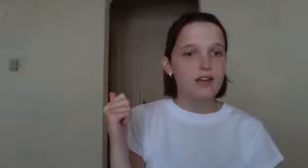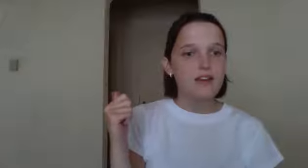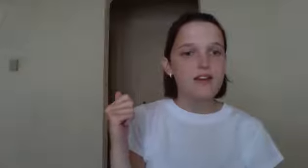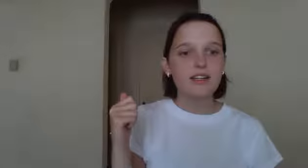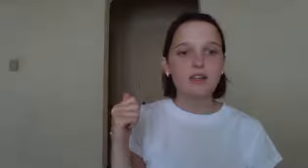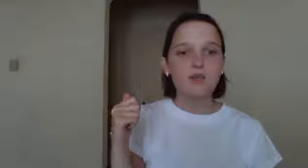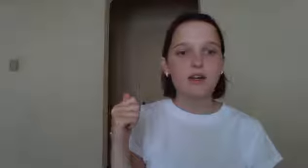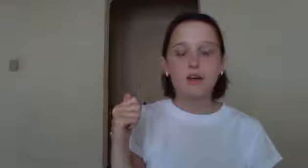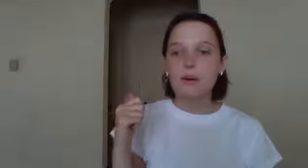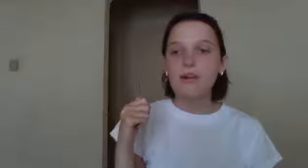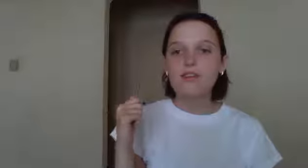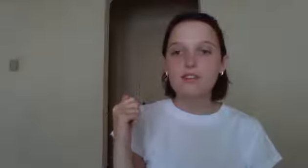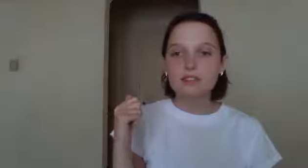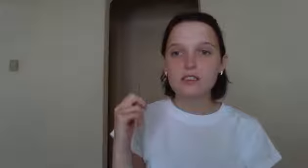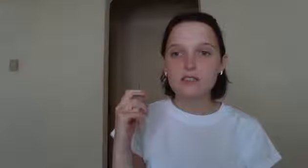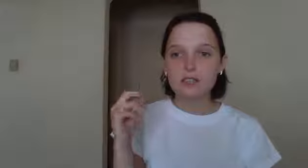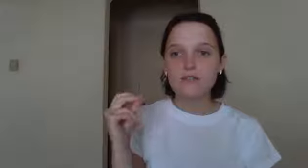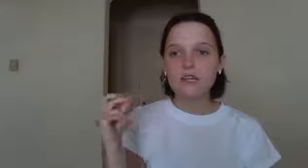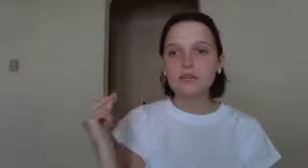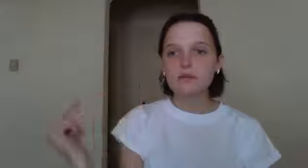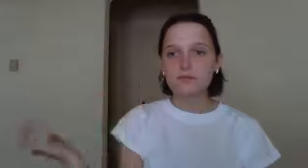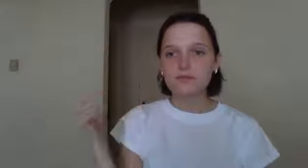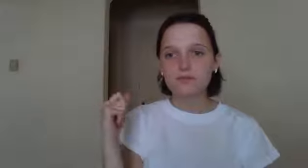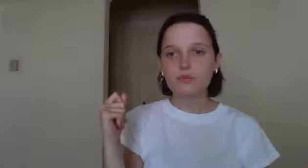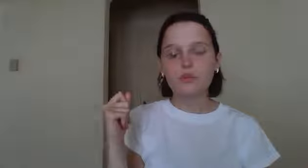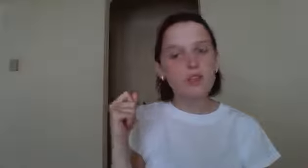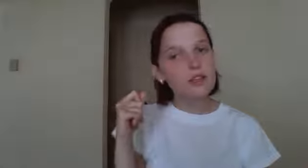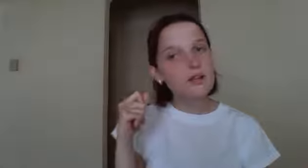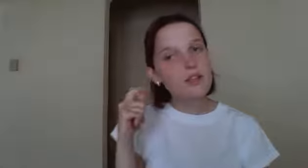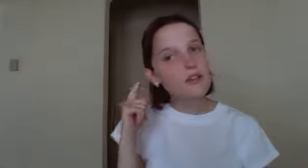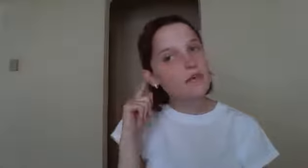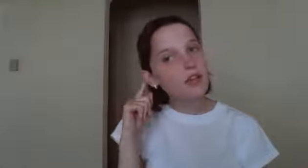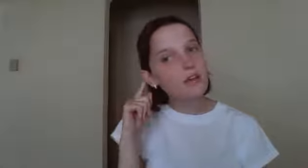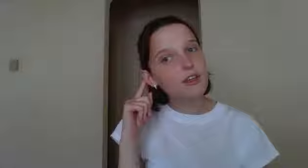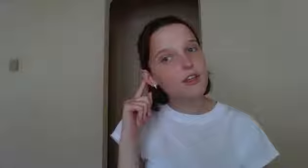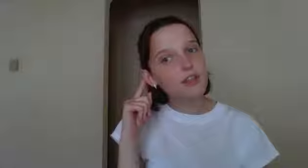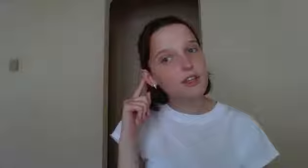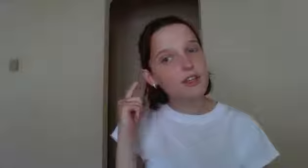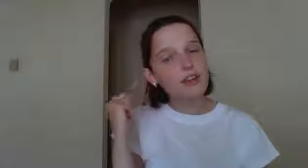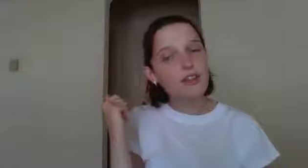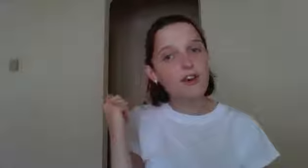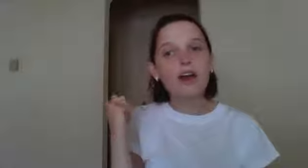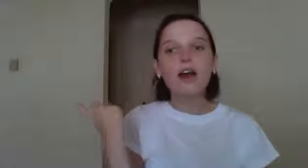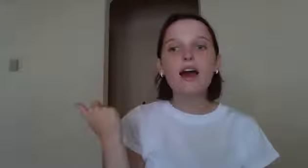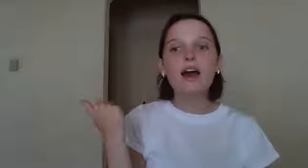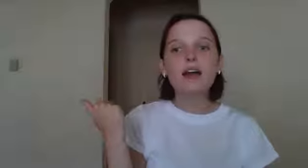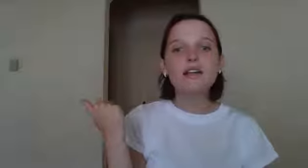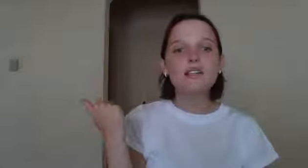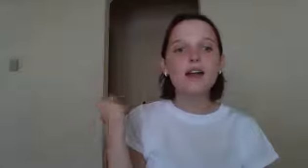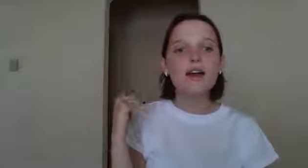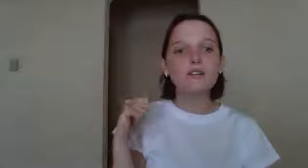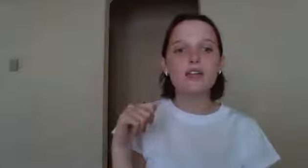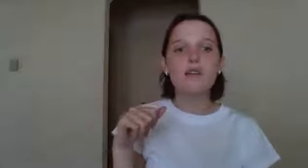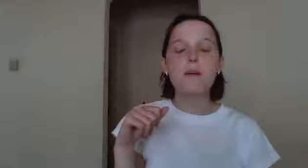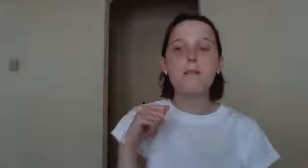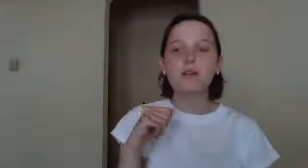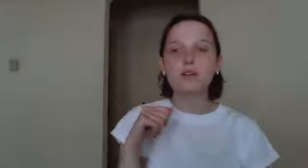Next word, feet. Say feet. Feet. Give me a thumbs up if you hear the eh sound in the middle